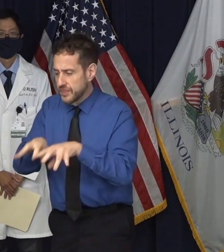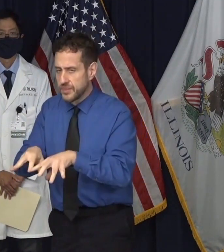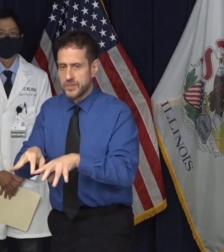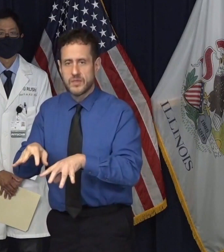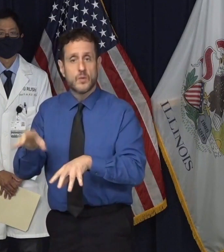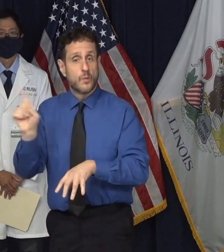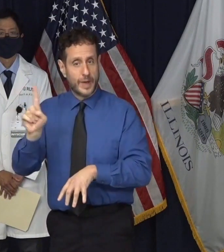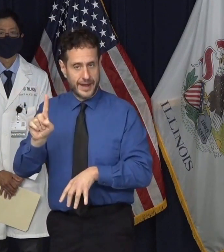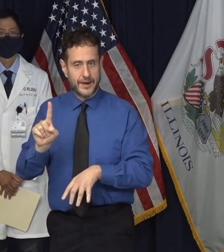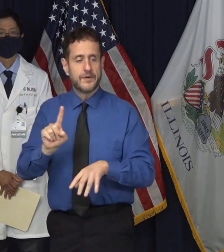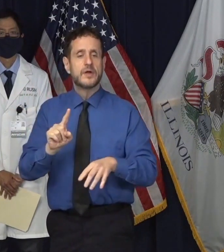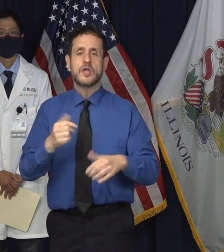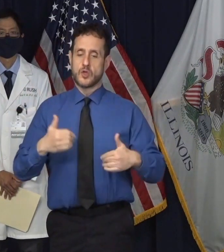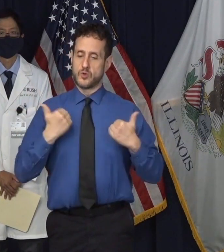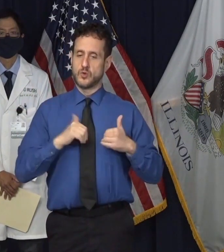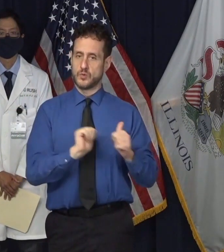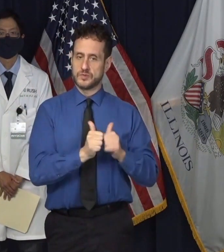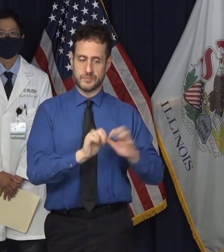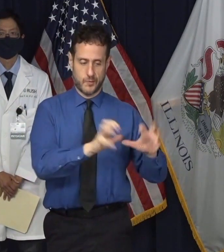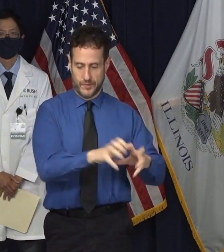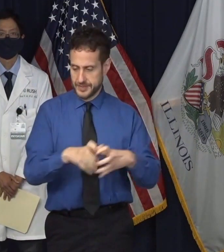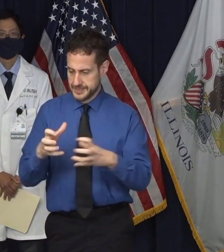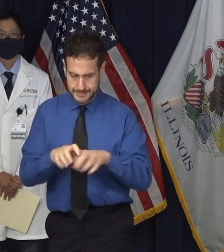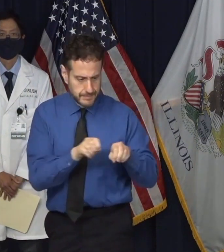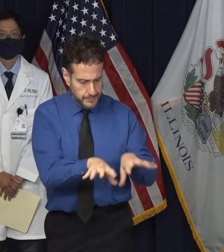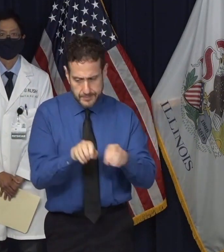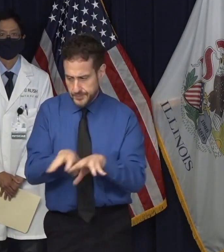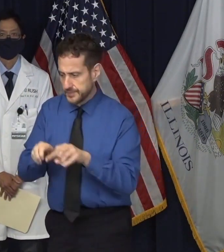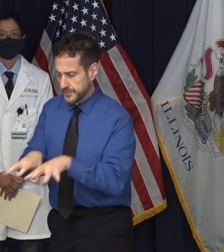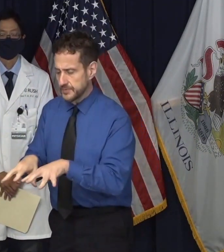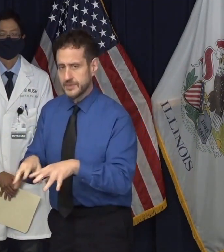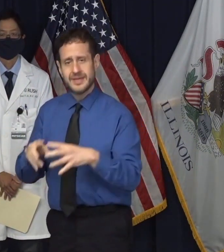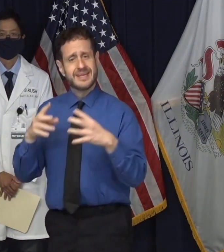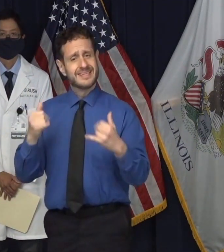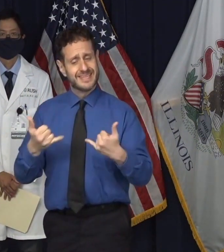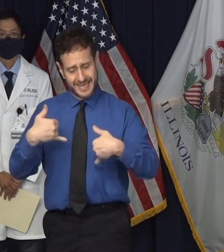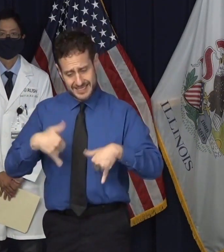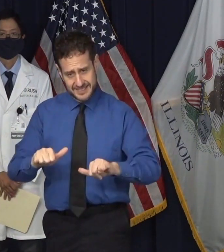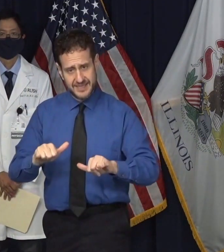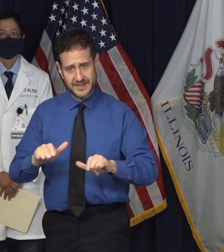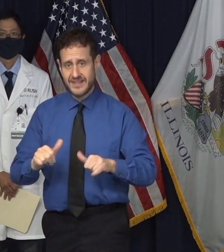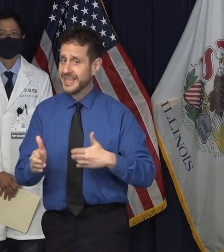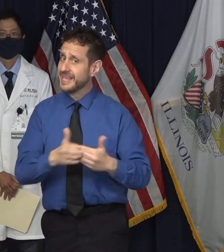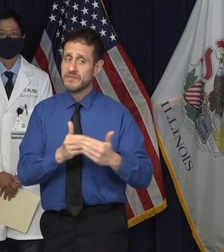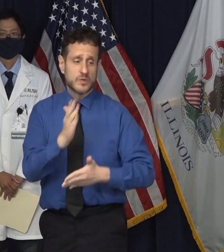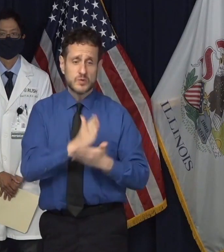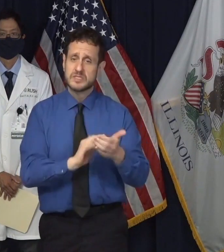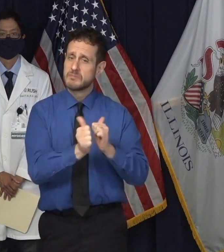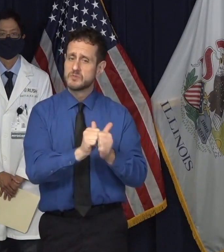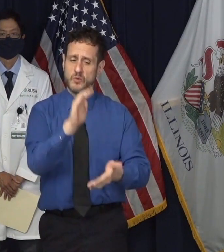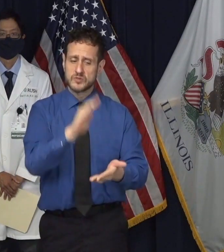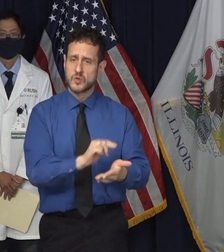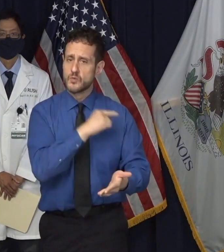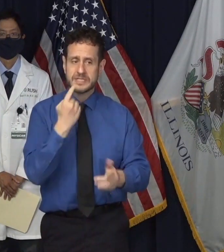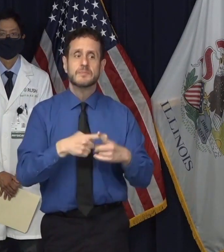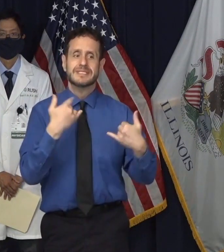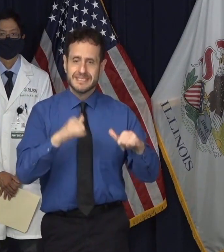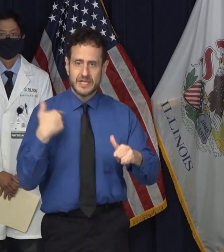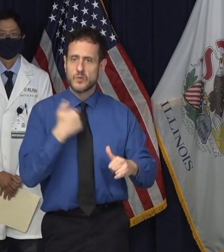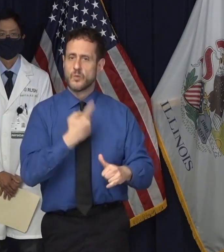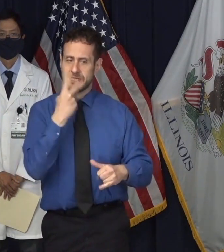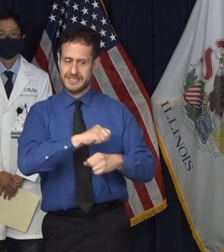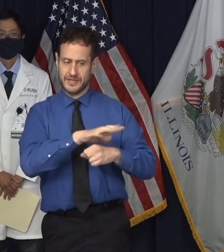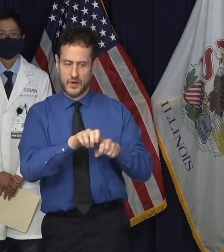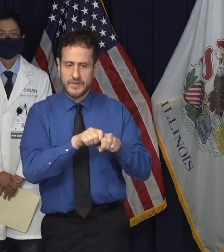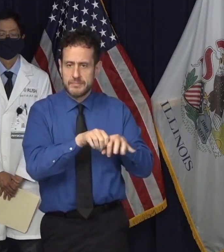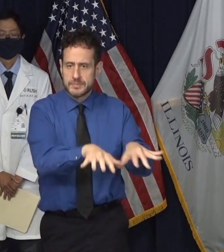Those continue today, even among the lowest risk youth sports. We have watched professional